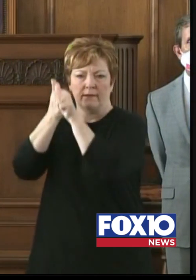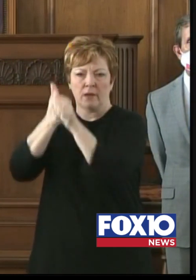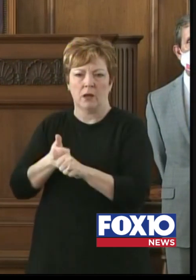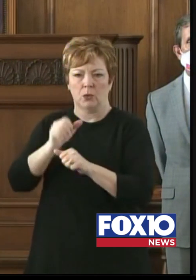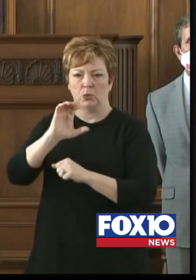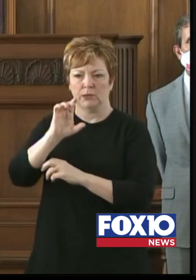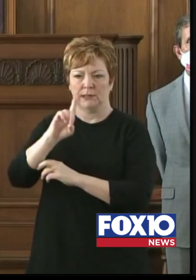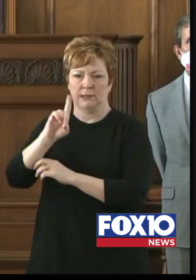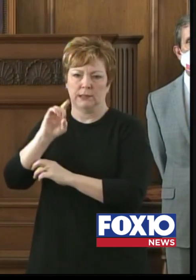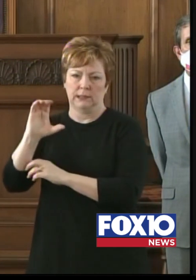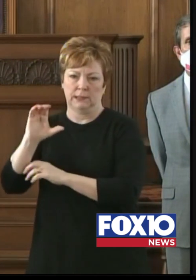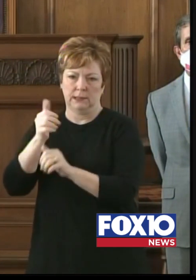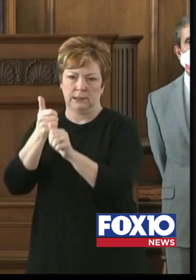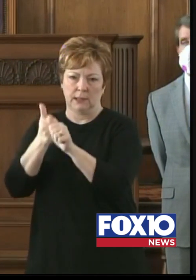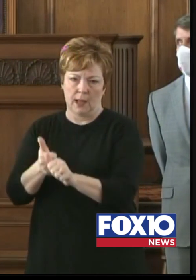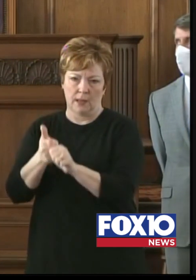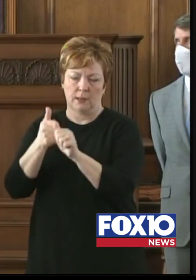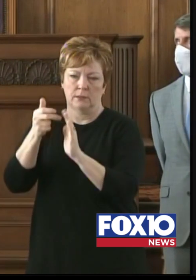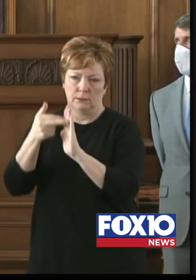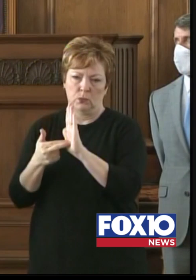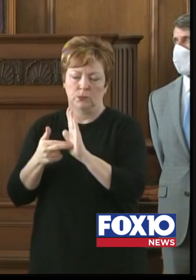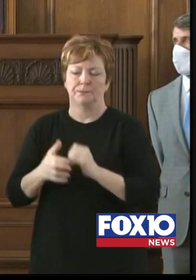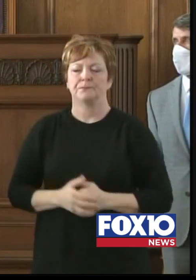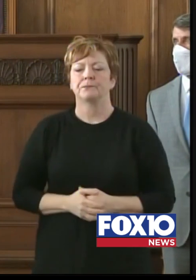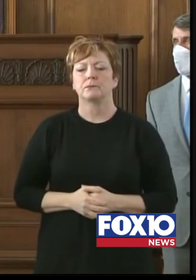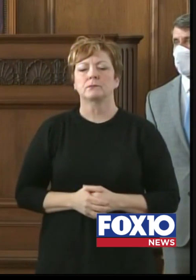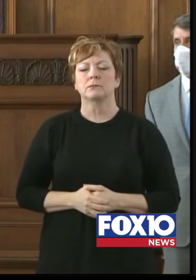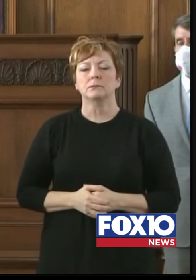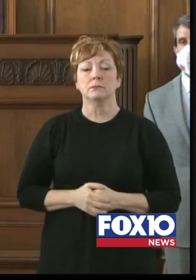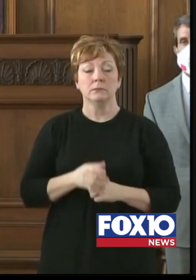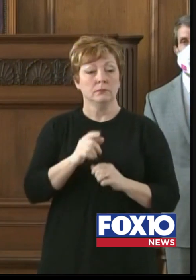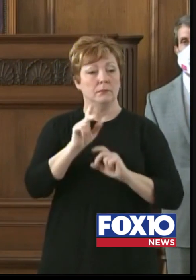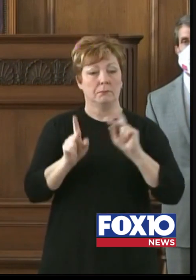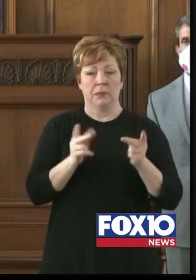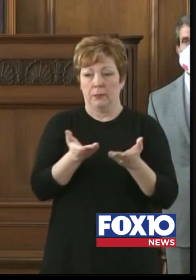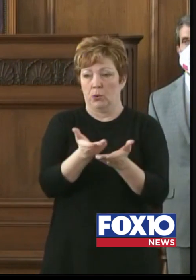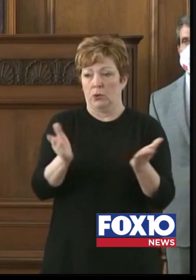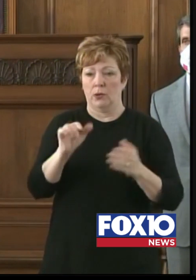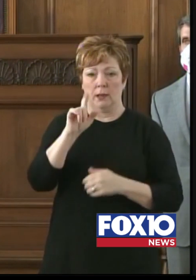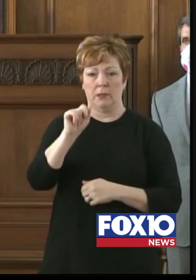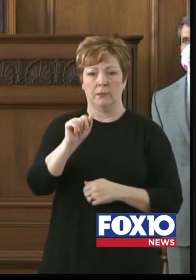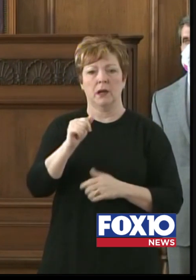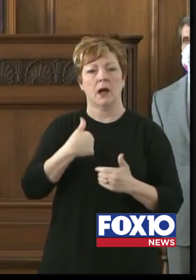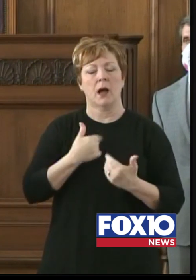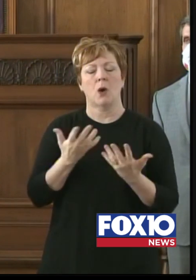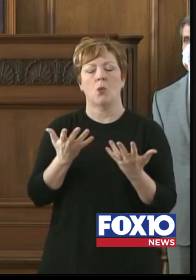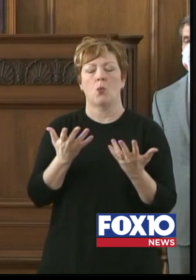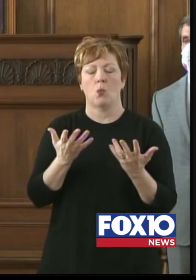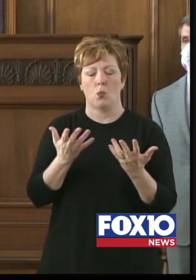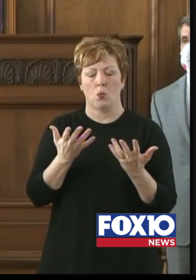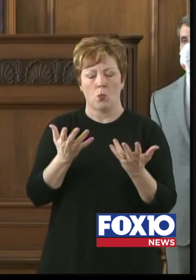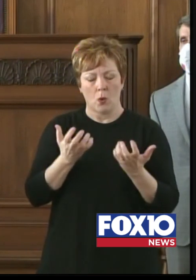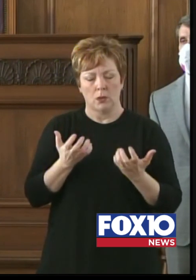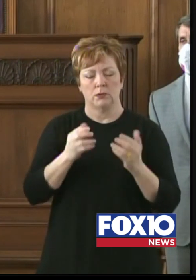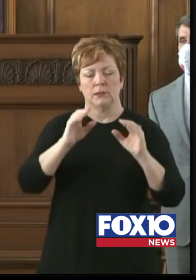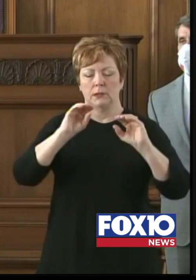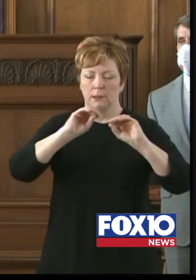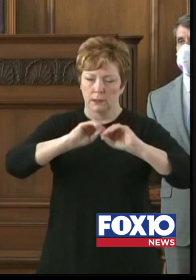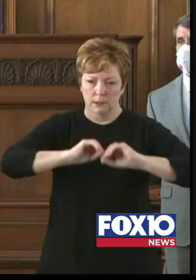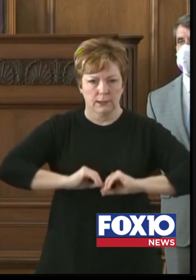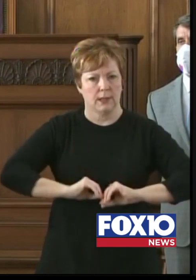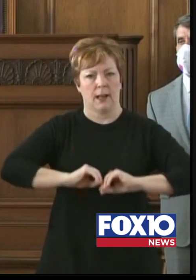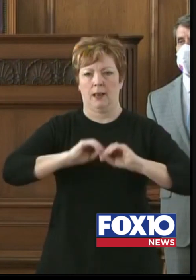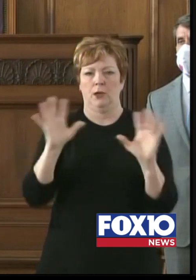My fellow Alabamians, let me be abundantly clear. The